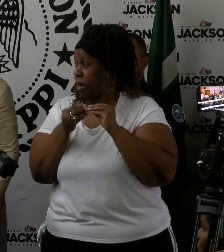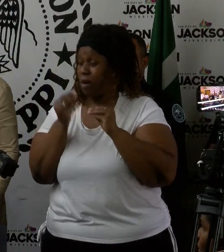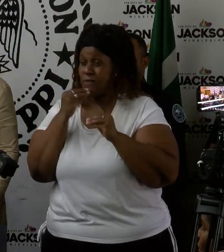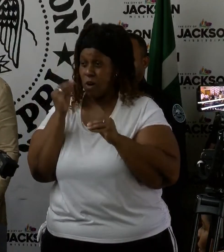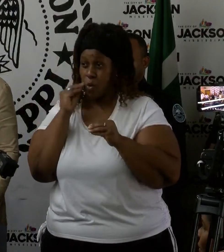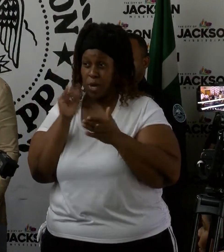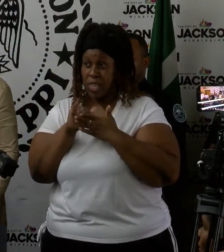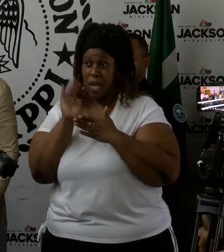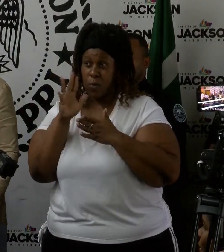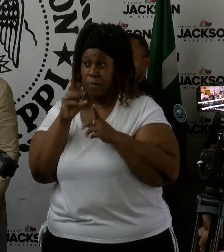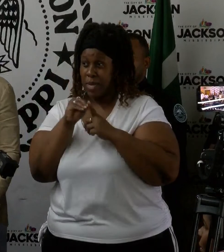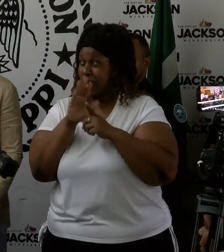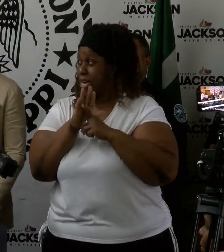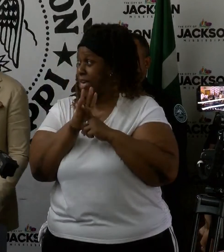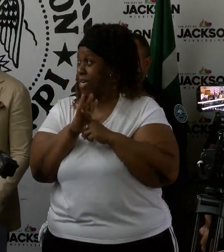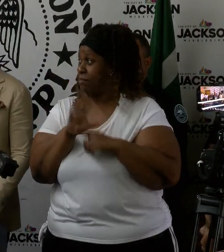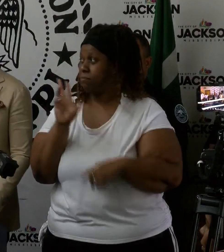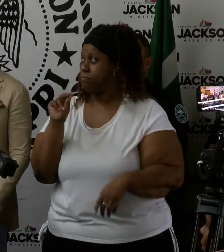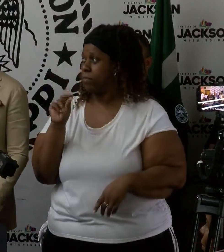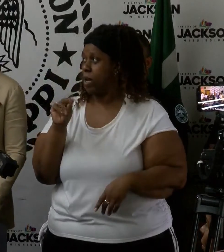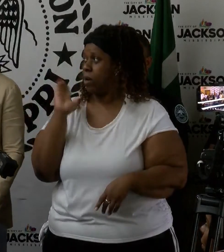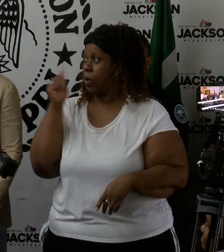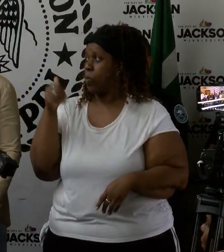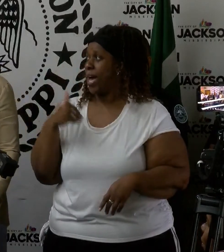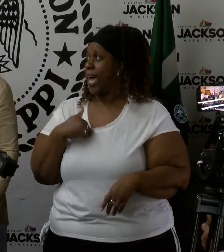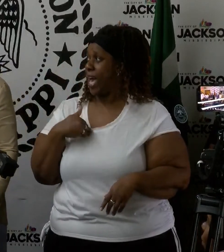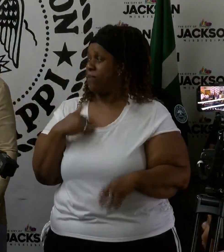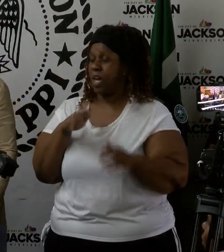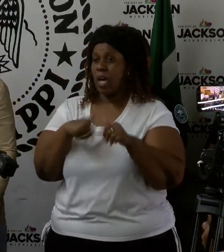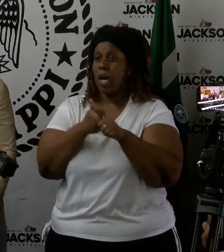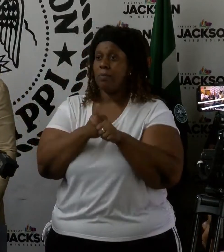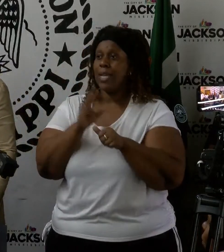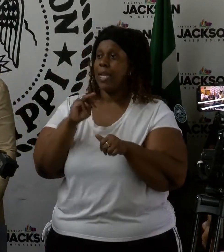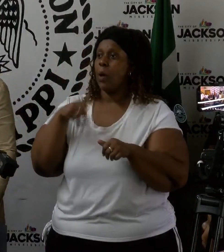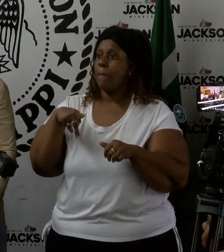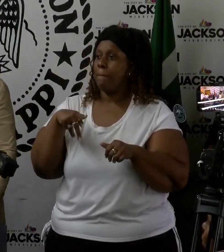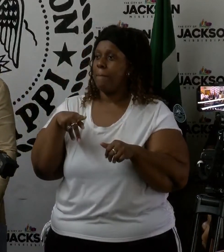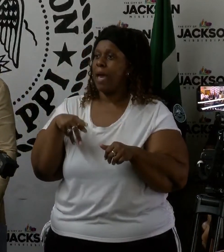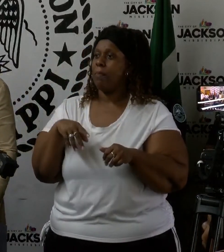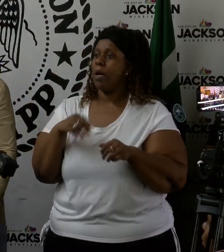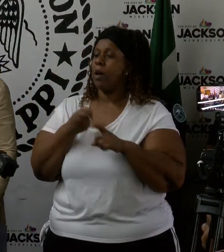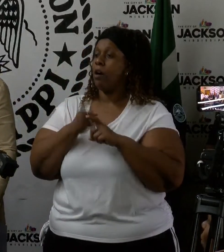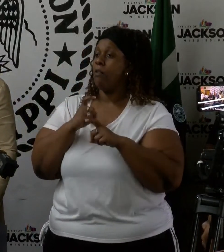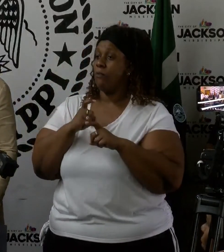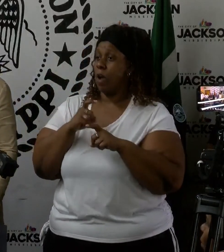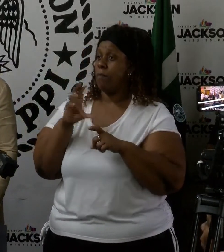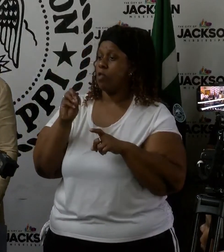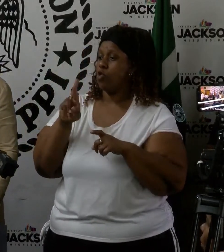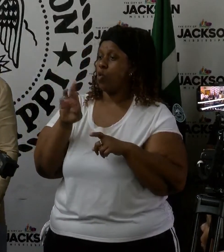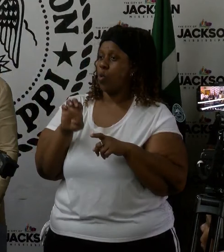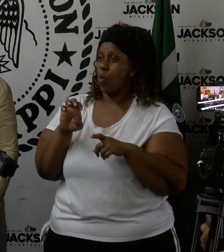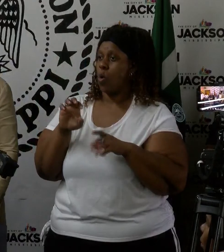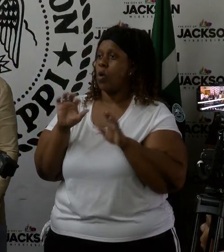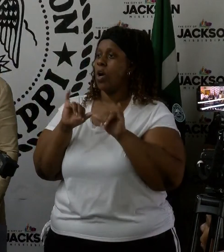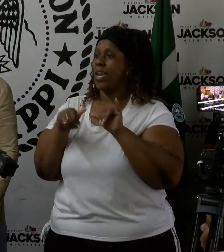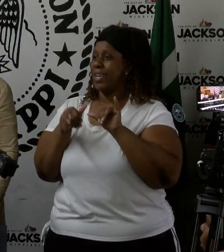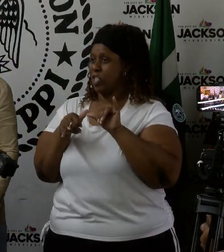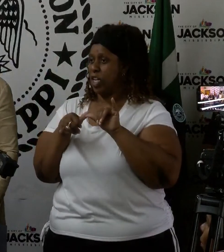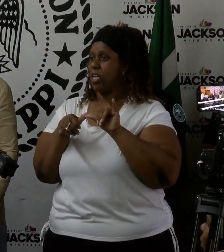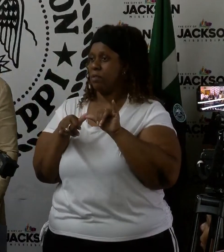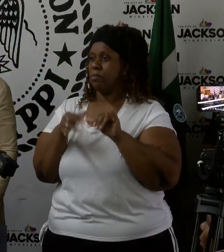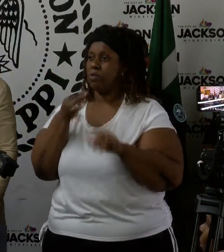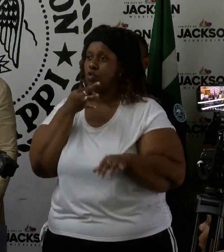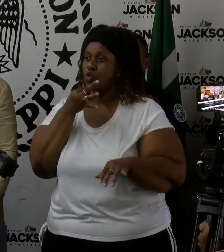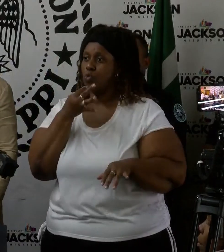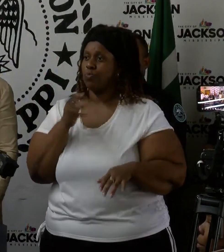of homes? No, sir. We will have an updated map from the Corps of Engineers very soon. We should have that number and the map